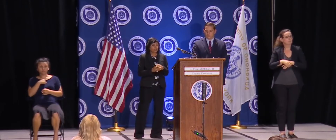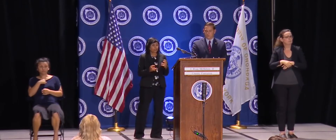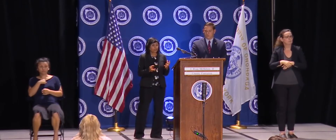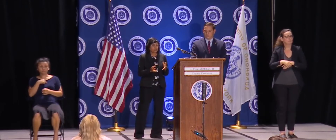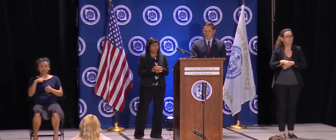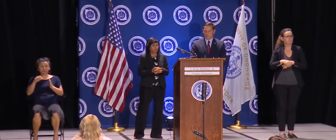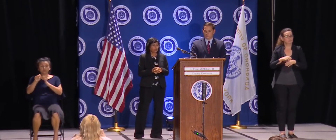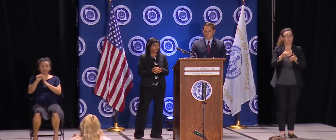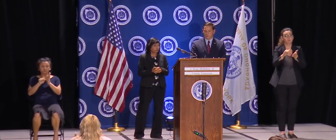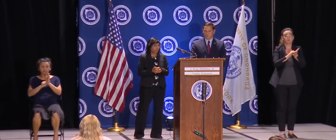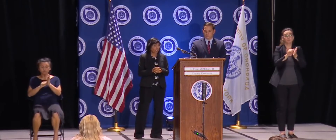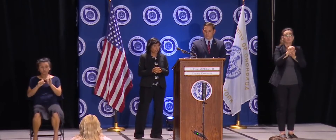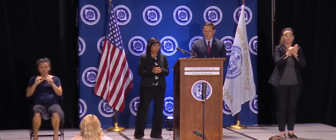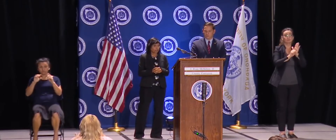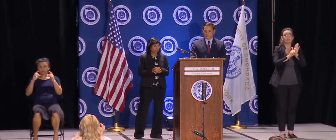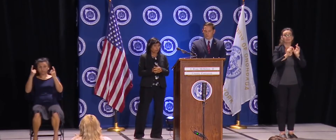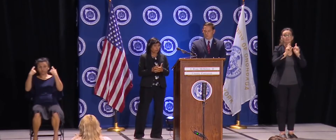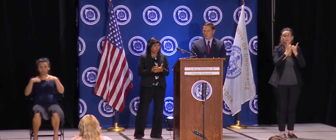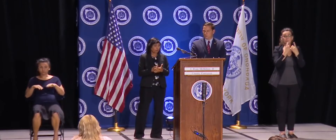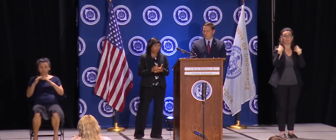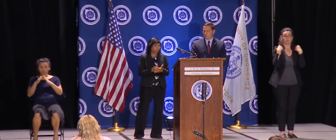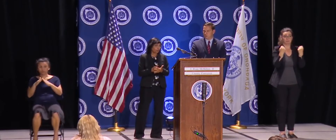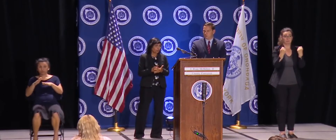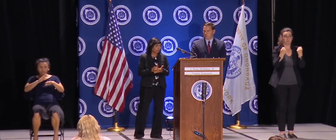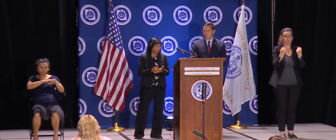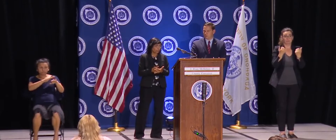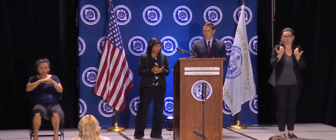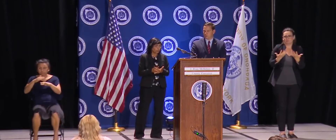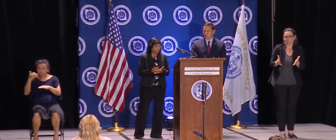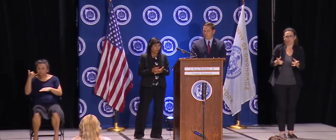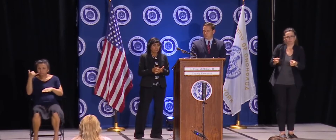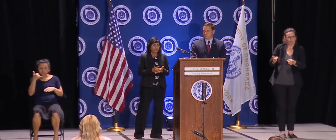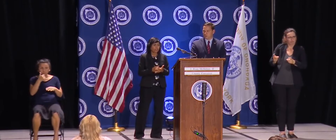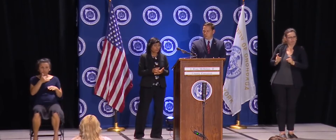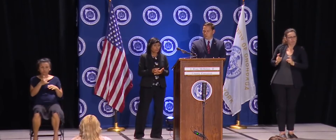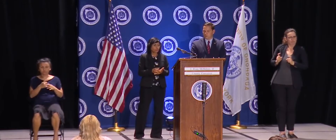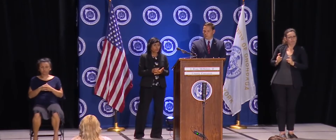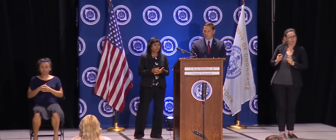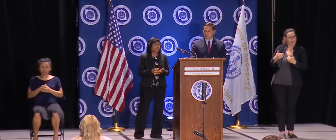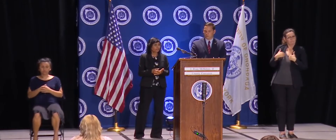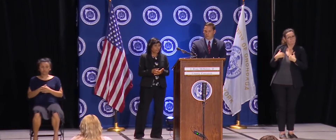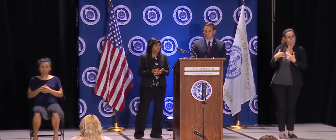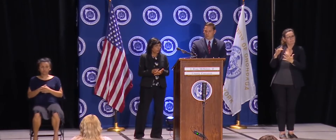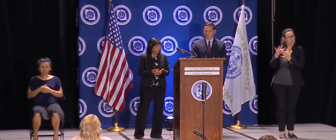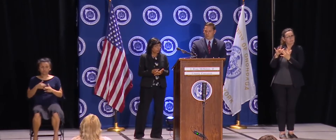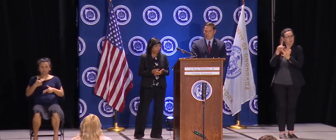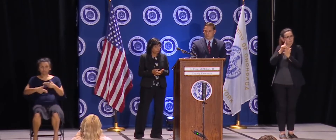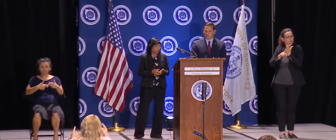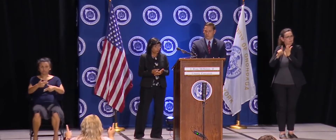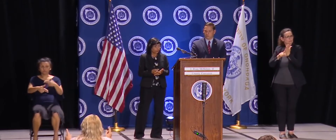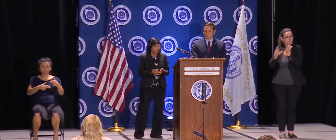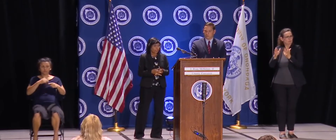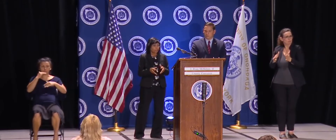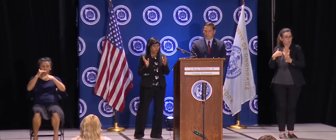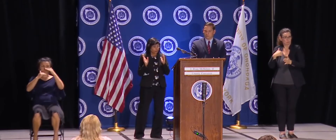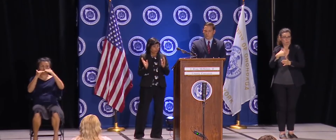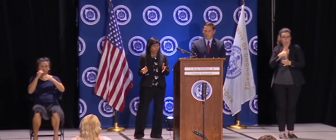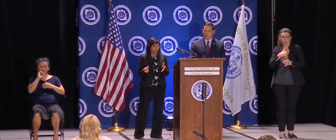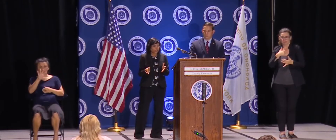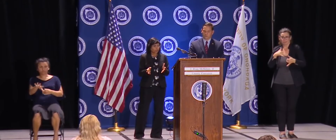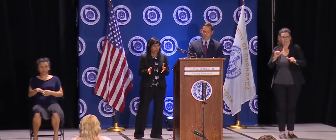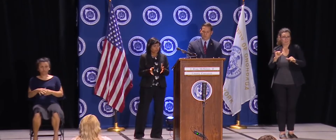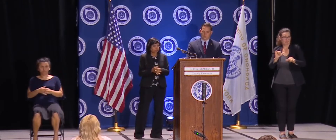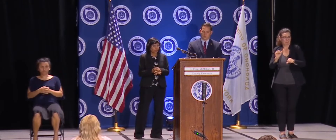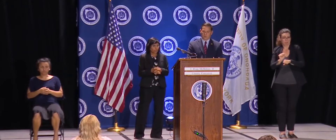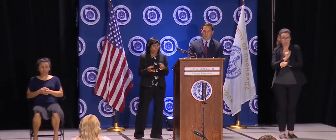the virtual contact tracer with the Bloomberg Philanthropy. They continue to be a significant part of our workforce. They work